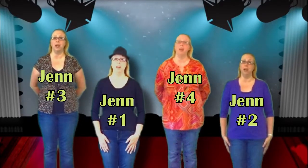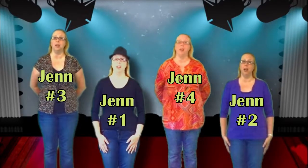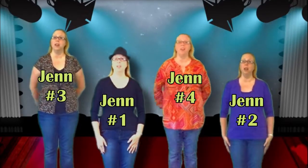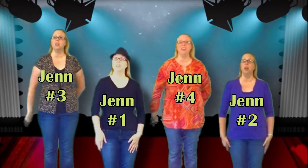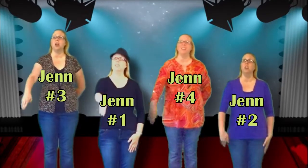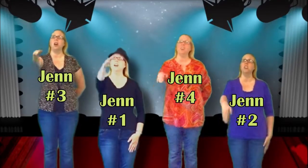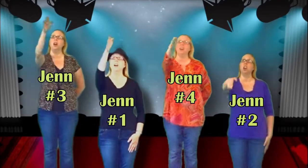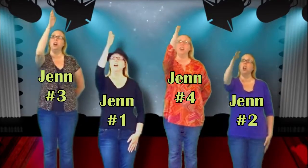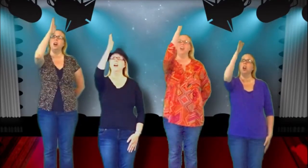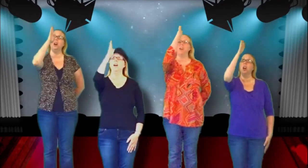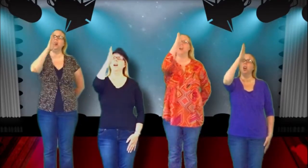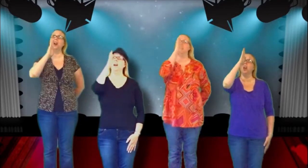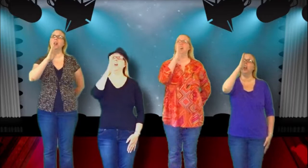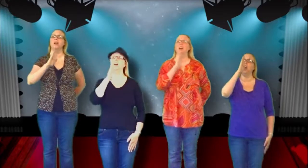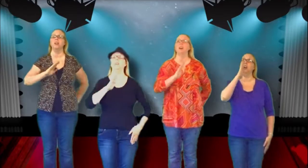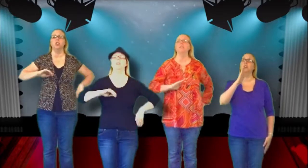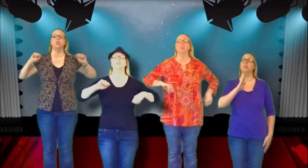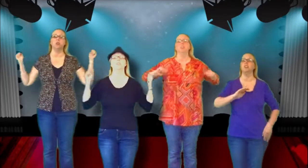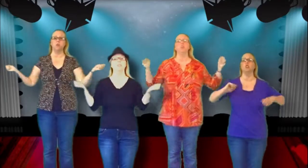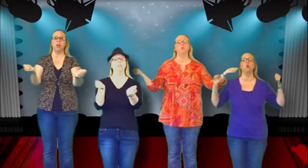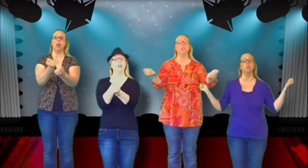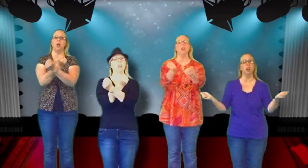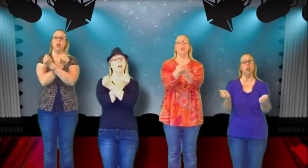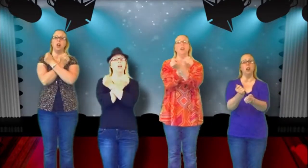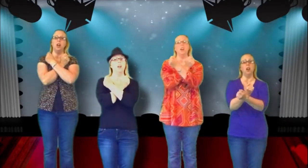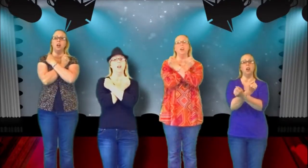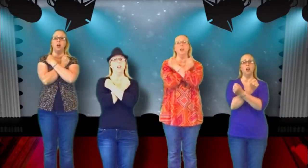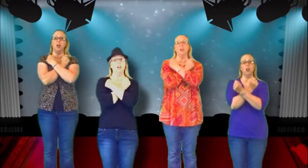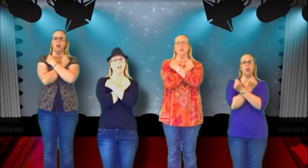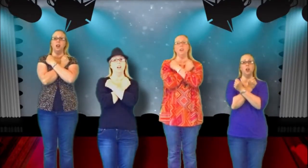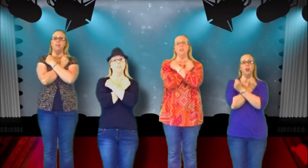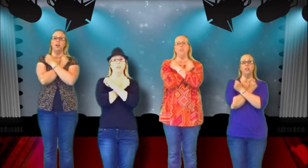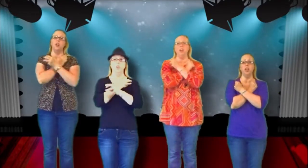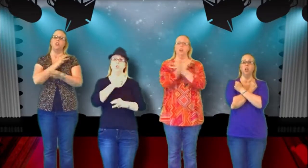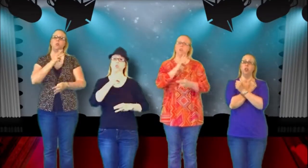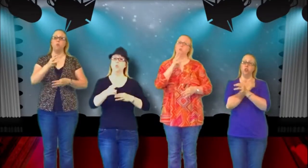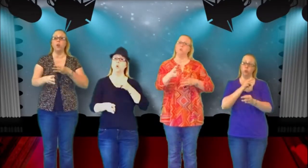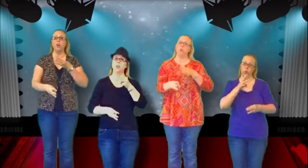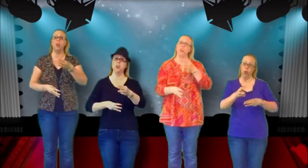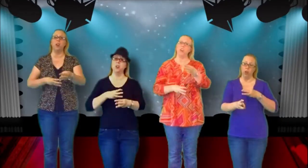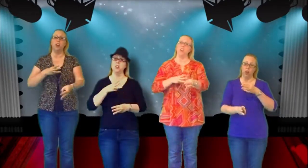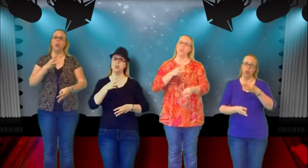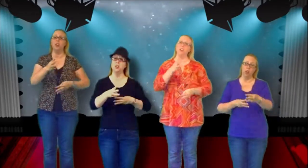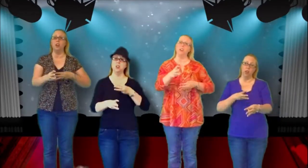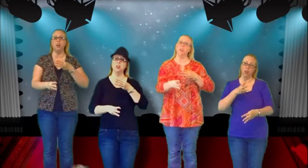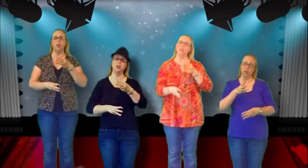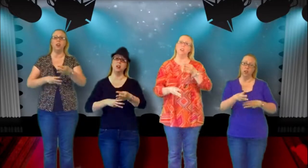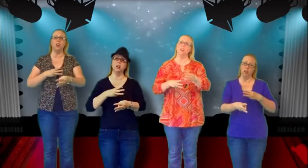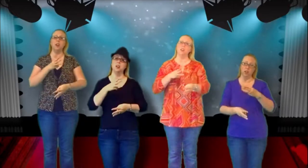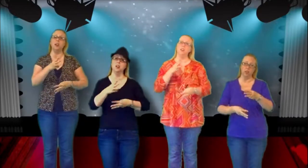God So loved the world